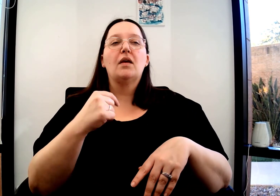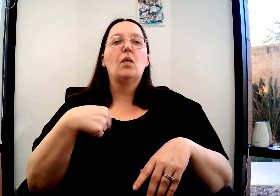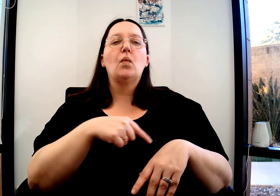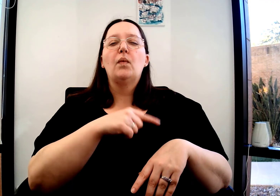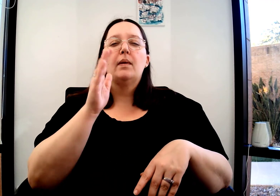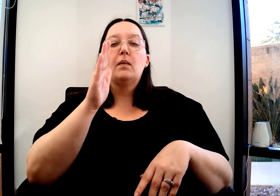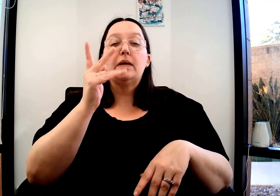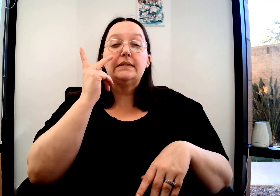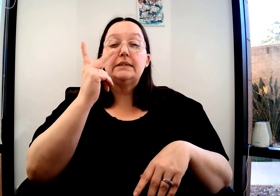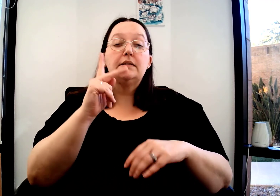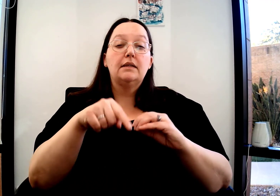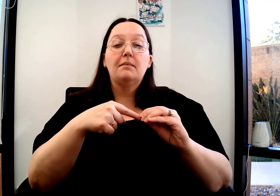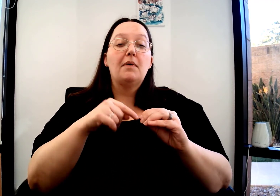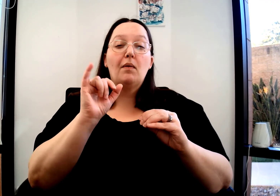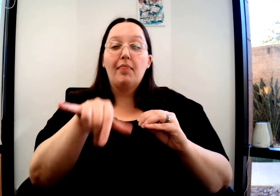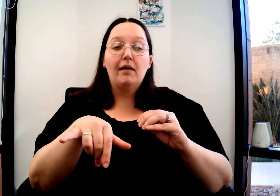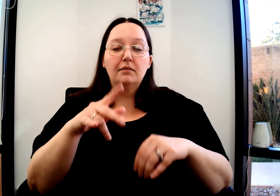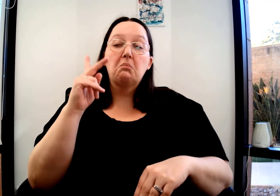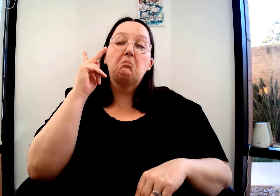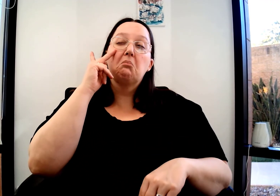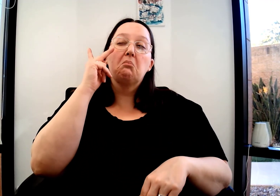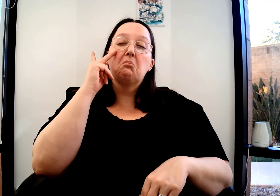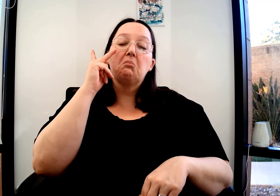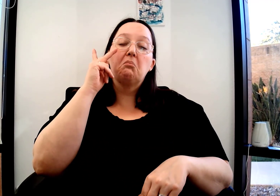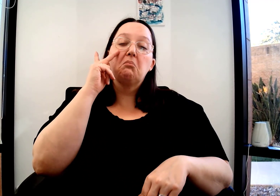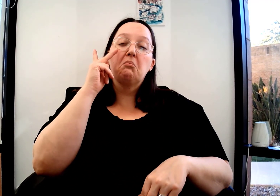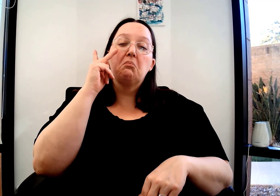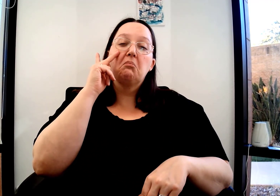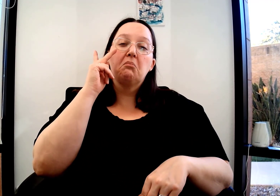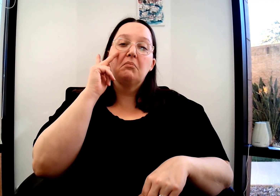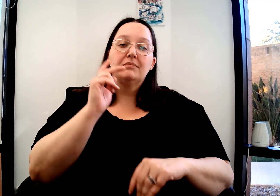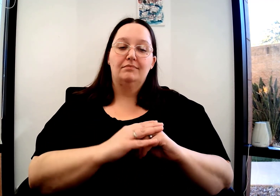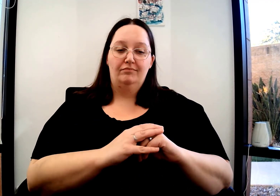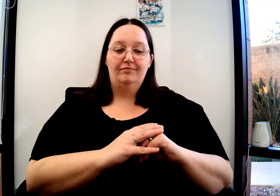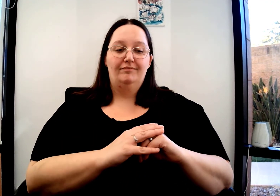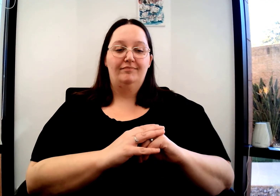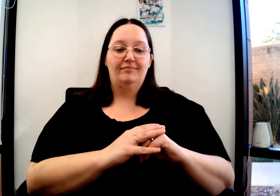finger taps on cheekbone. Like, we will see about that. Let's see. Okay,